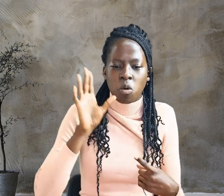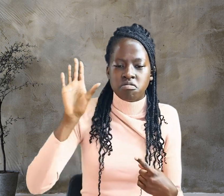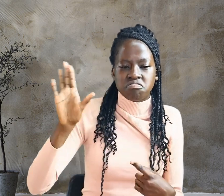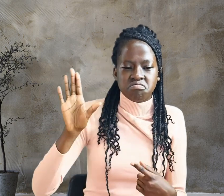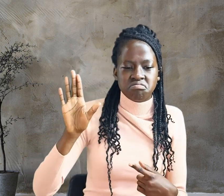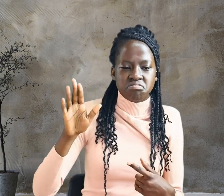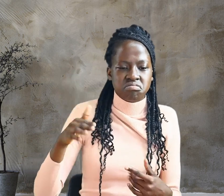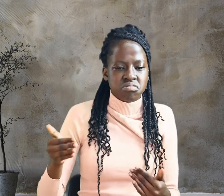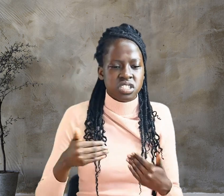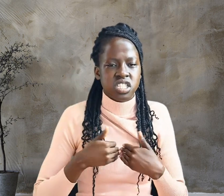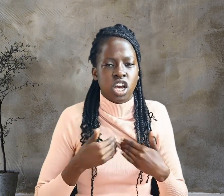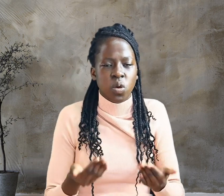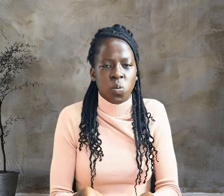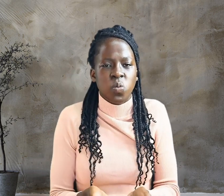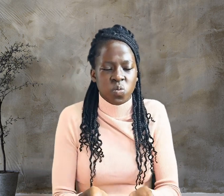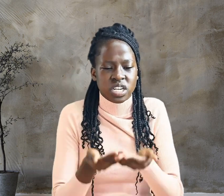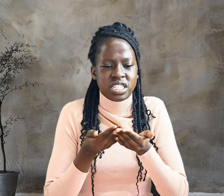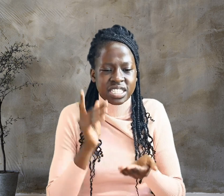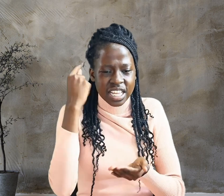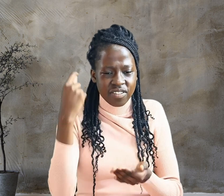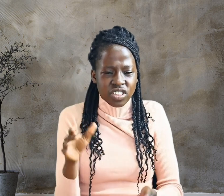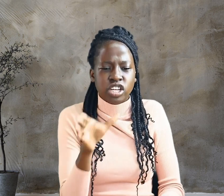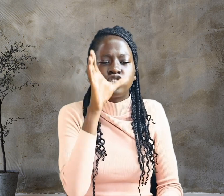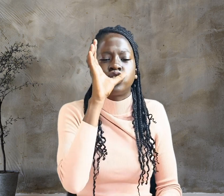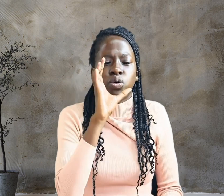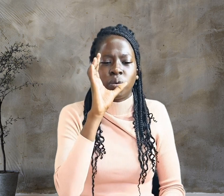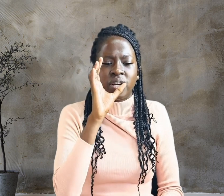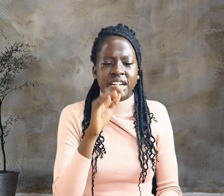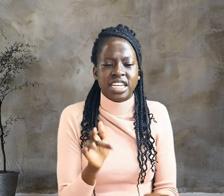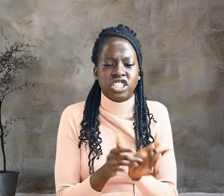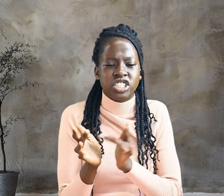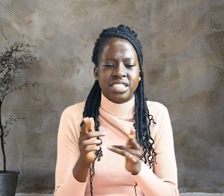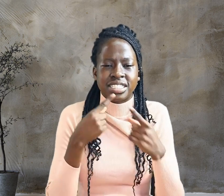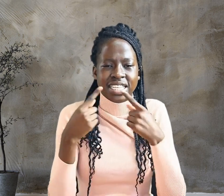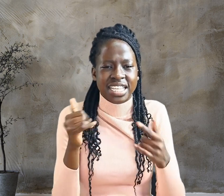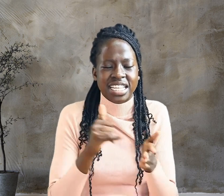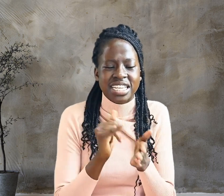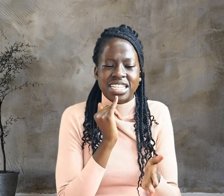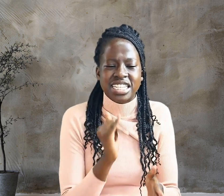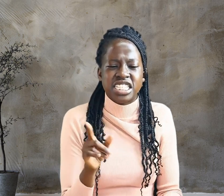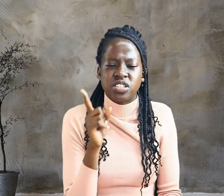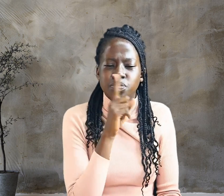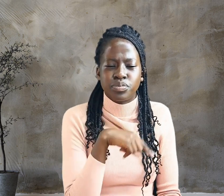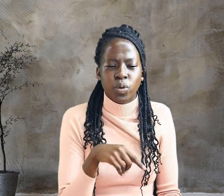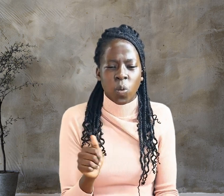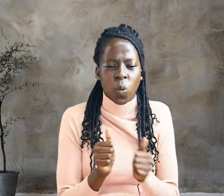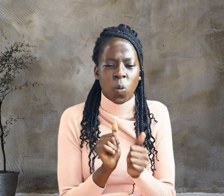It is finished. With that, he bowed his head and gave up his spirit.